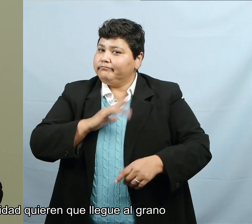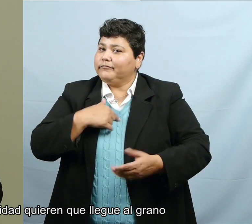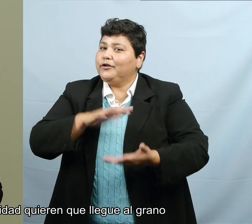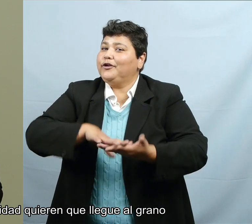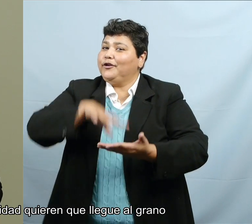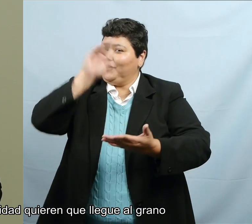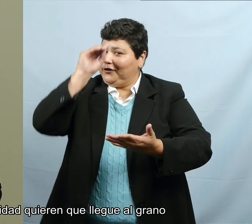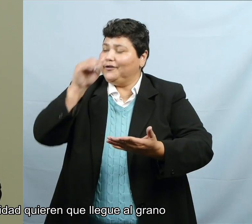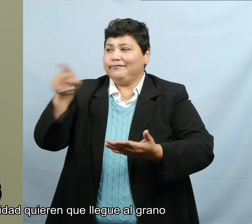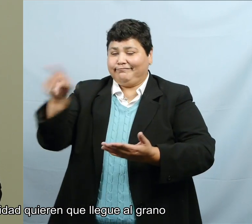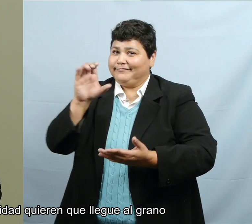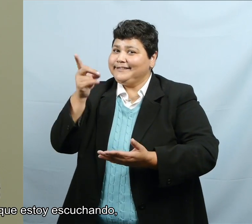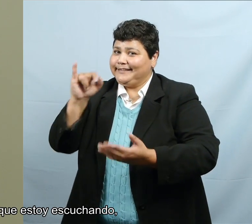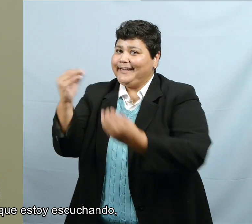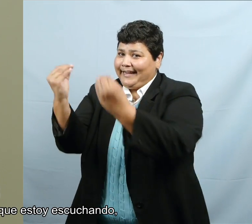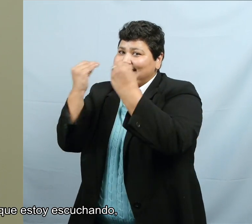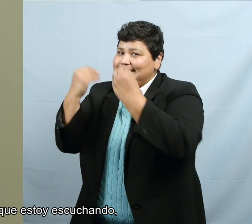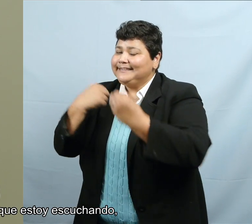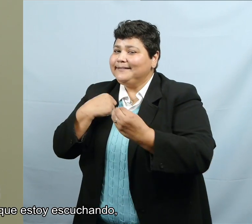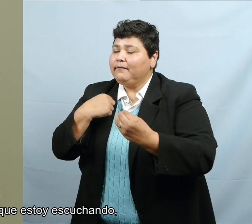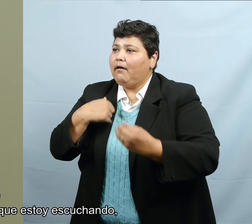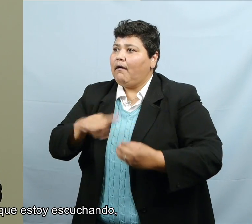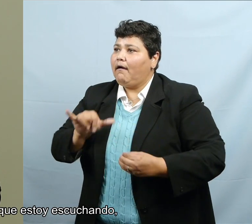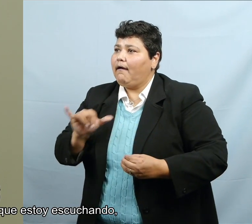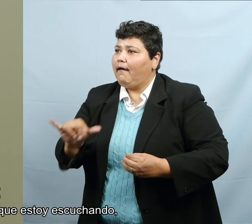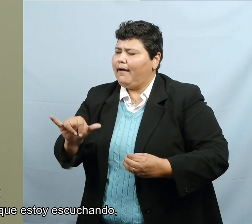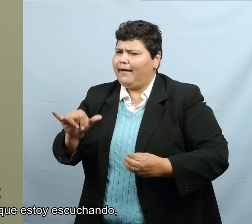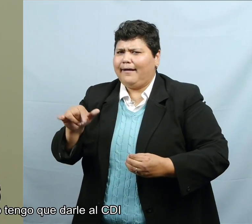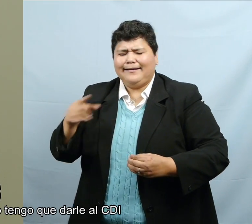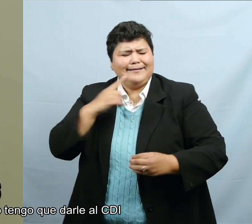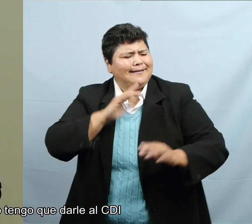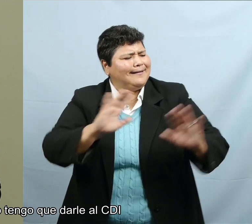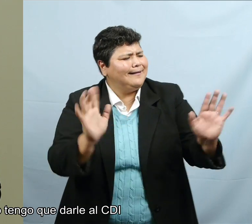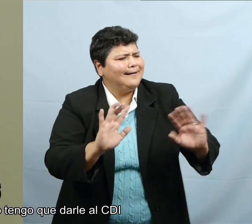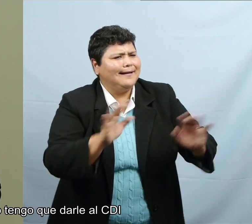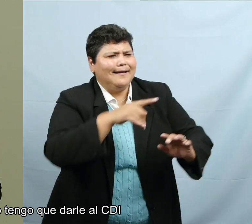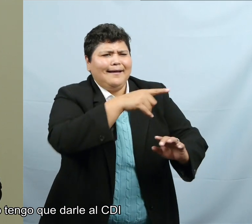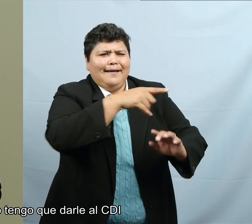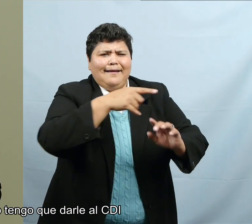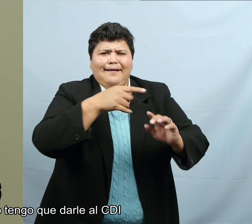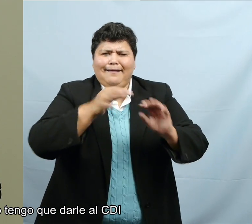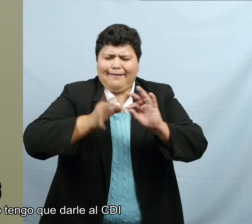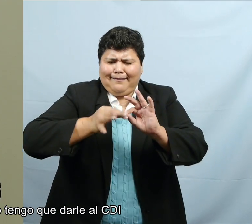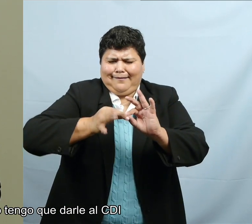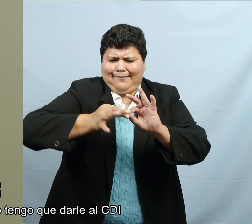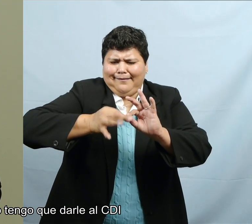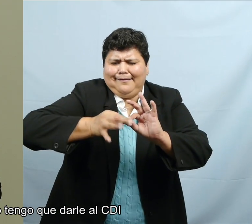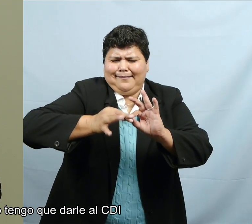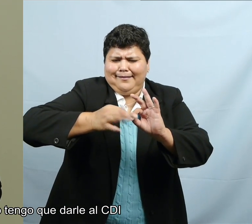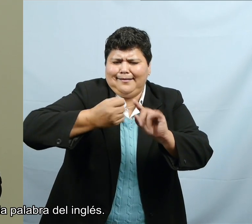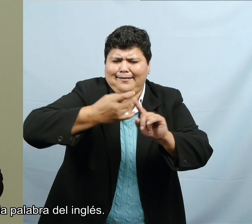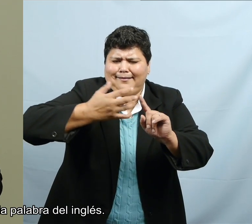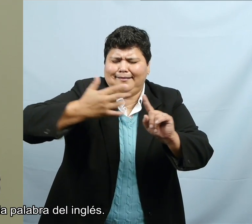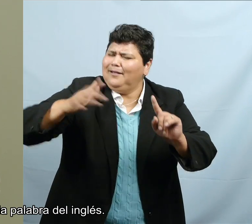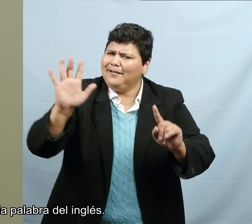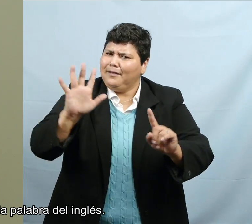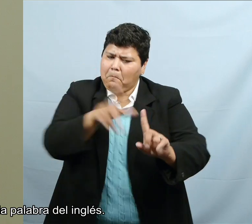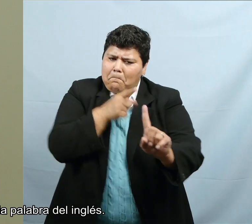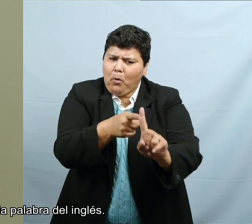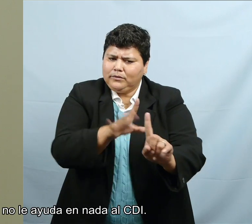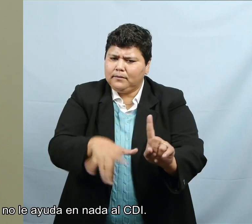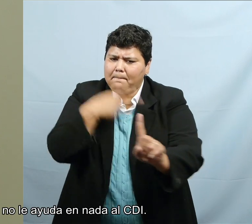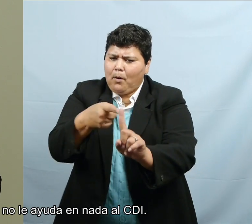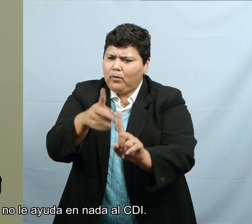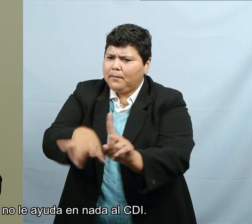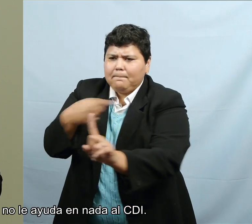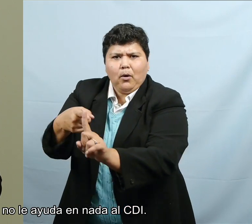actually want me to get to the point of what I'm listening to, that I don't really need to give the CDI every single word